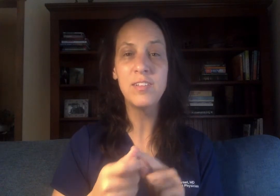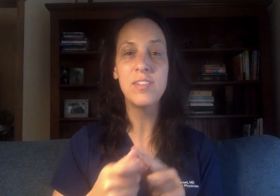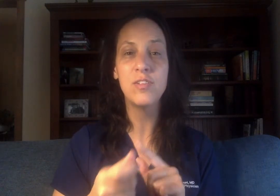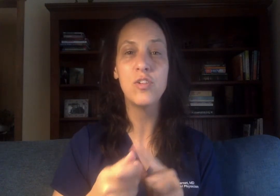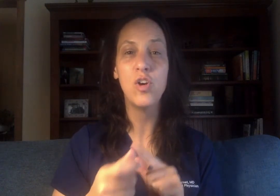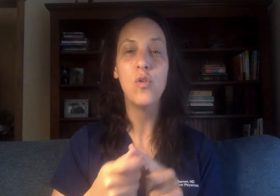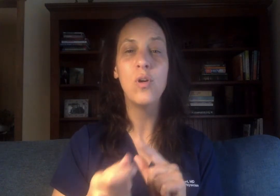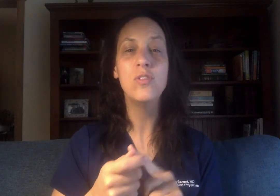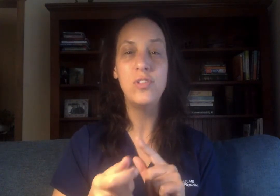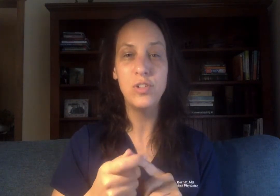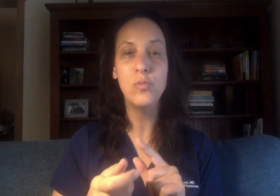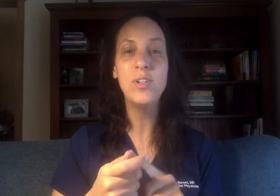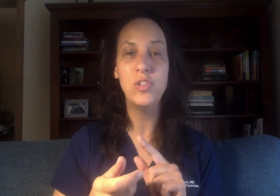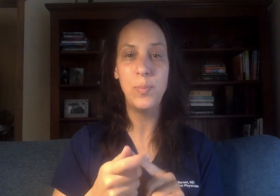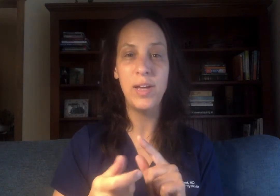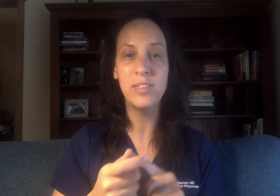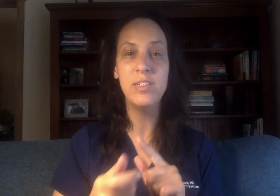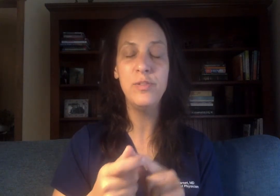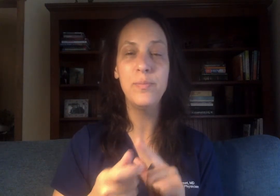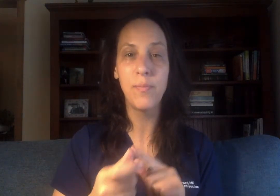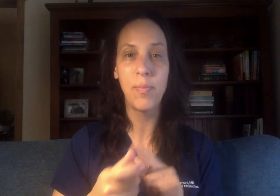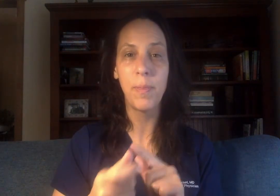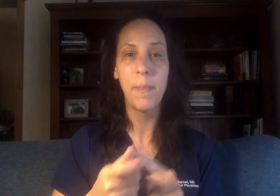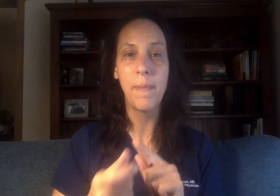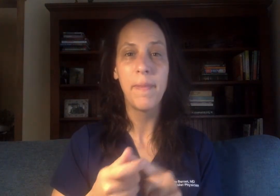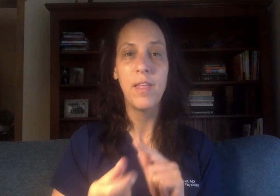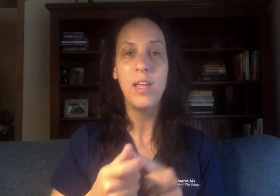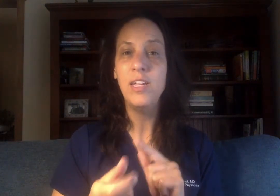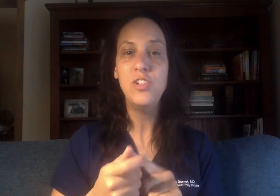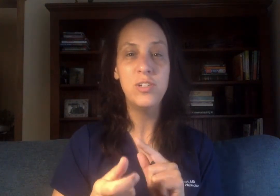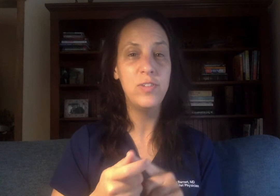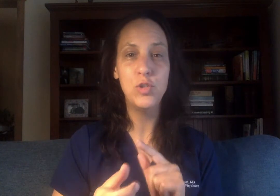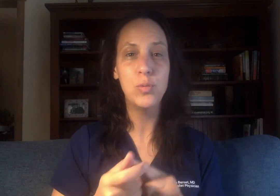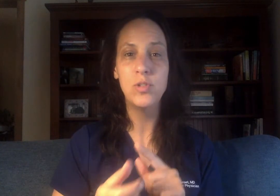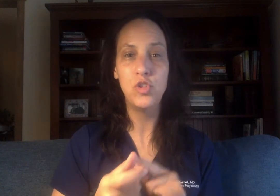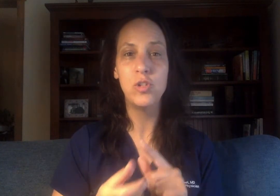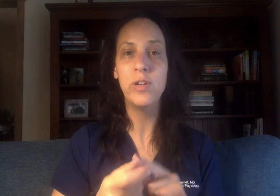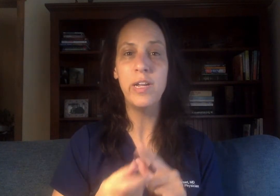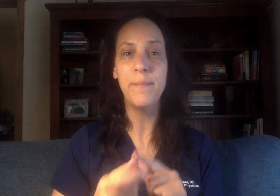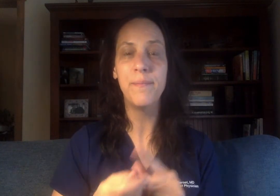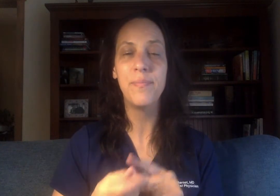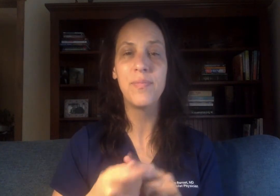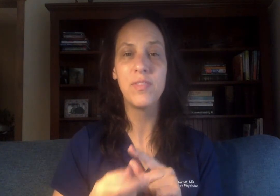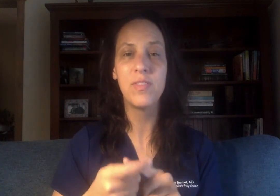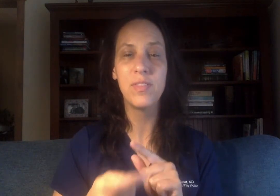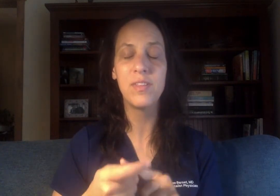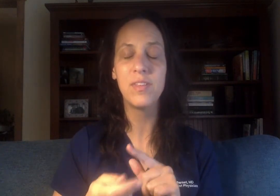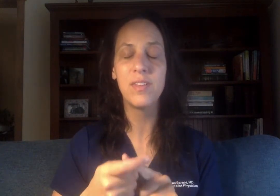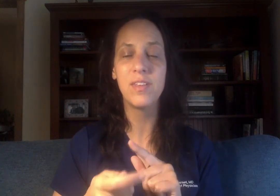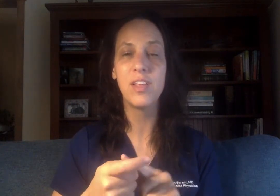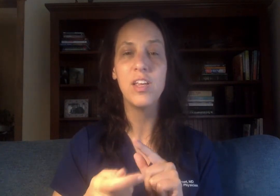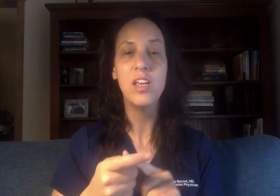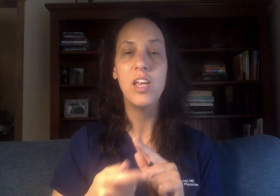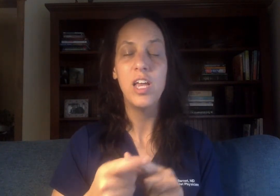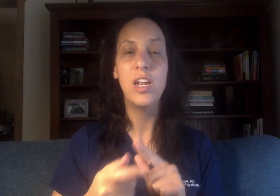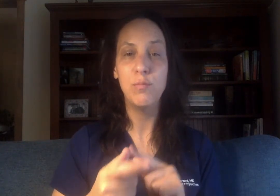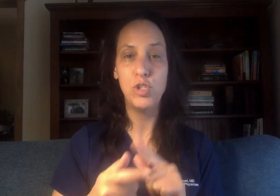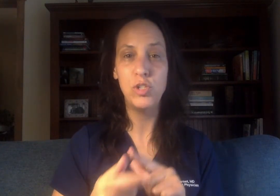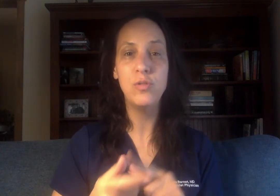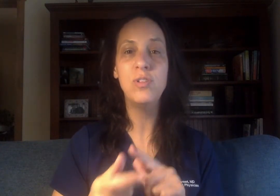while still respecting each individuals journey and I'm choosing